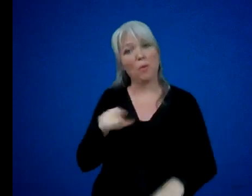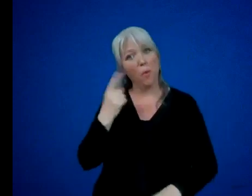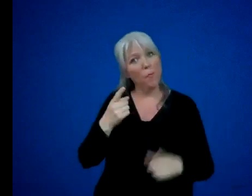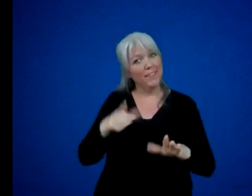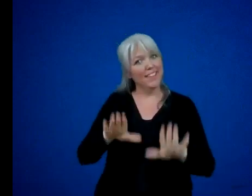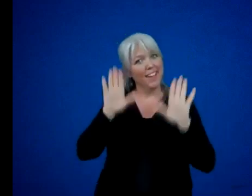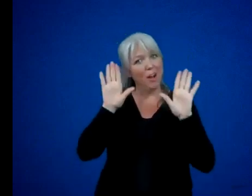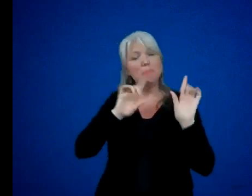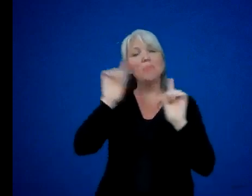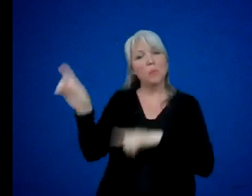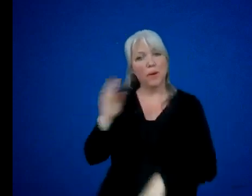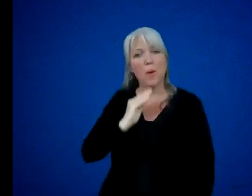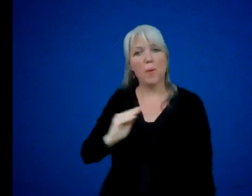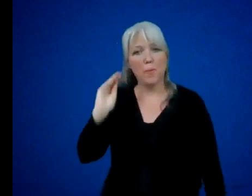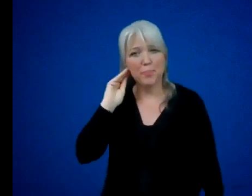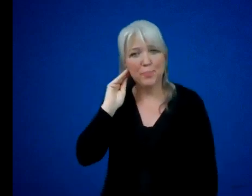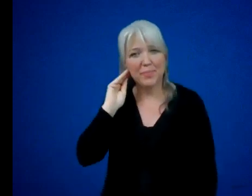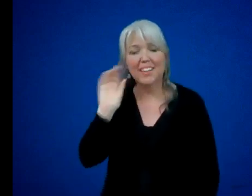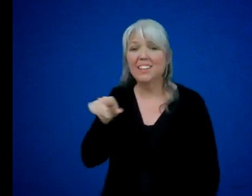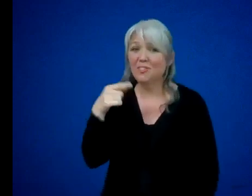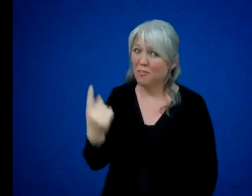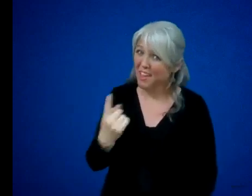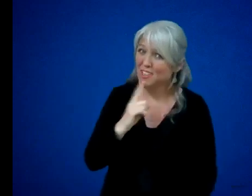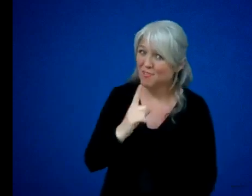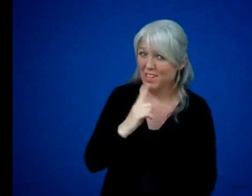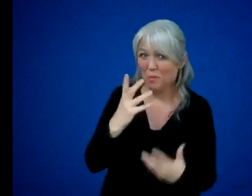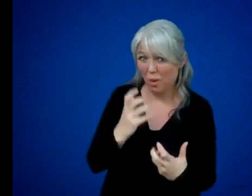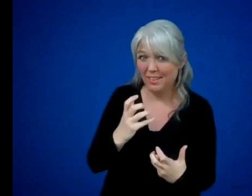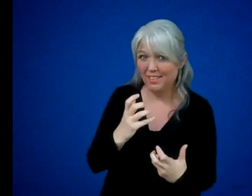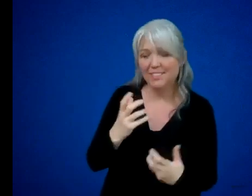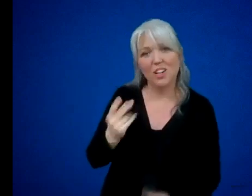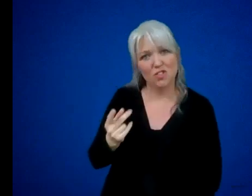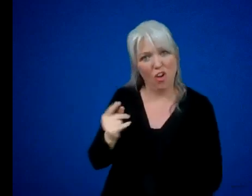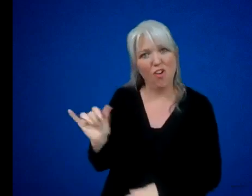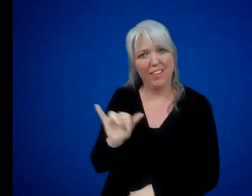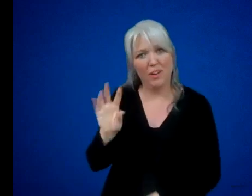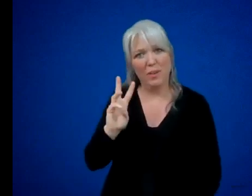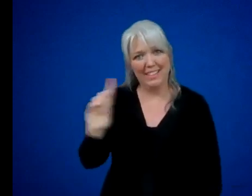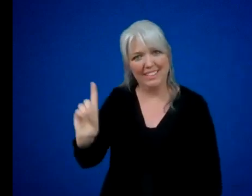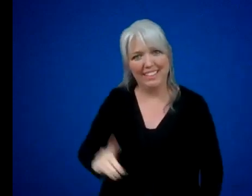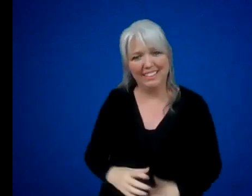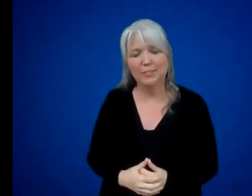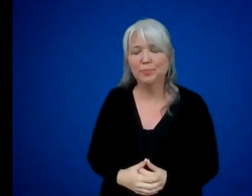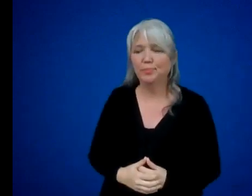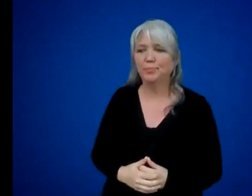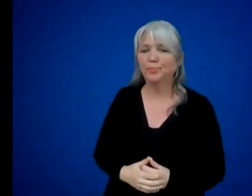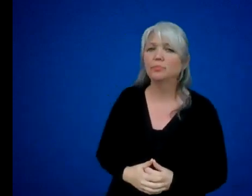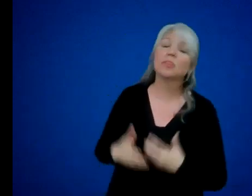up and went home, because the only thing she really wanted was a dog like Winn-Dixie. After she was